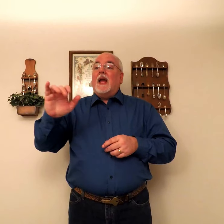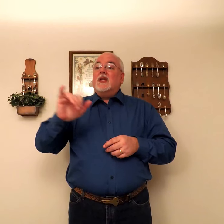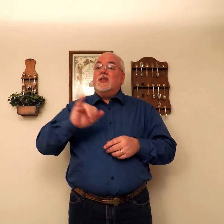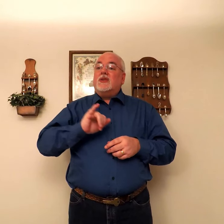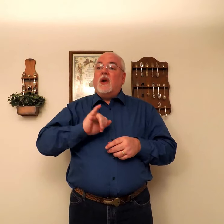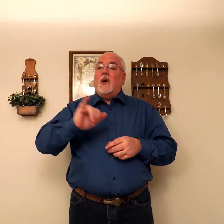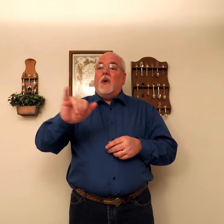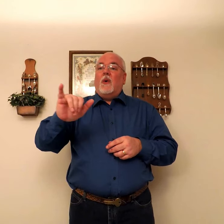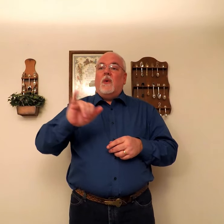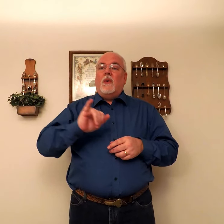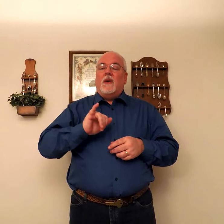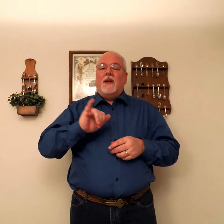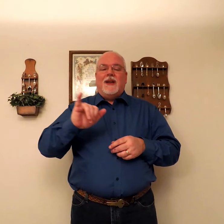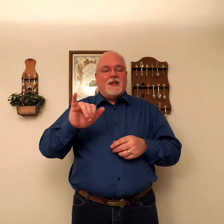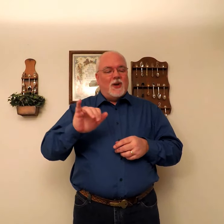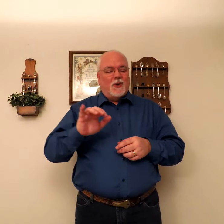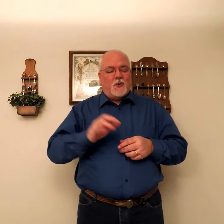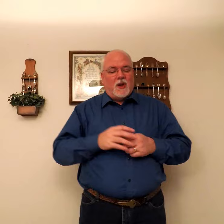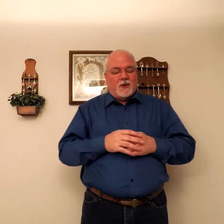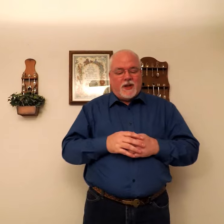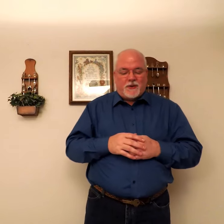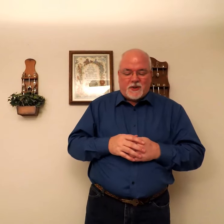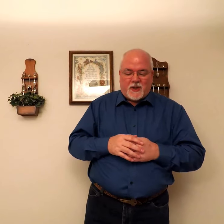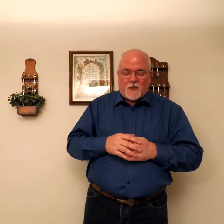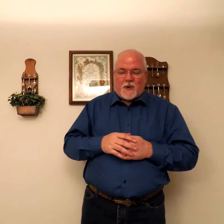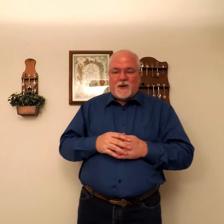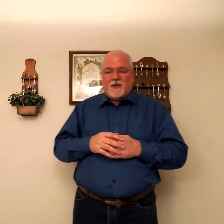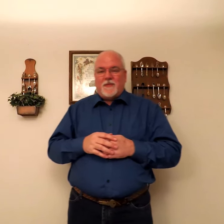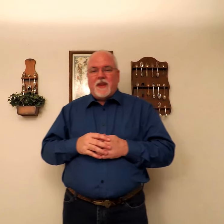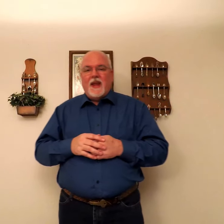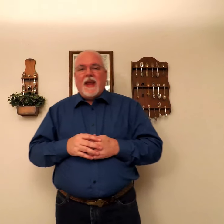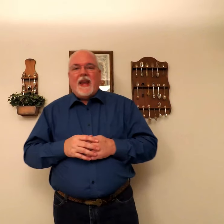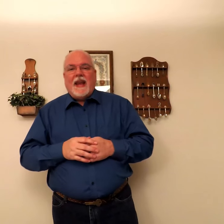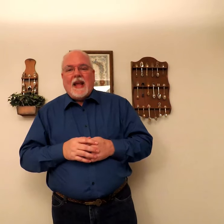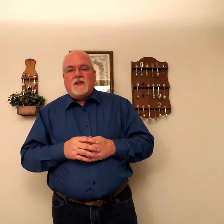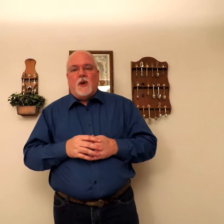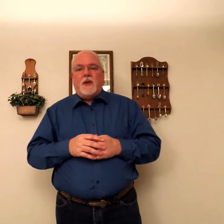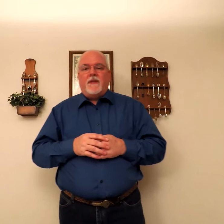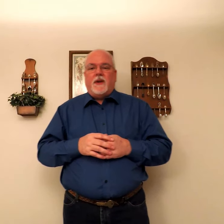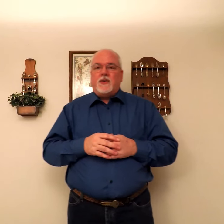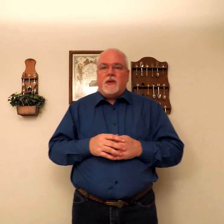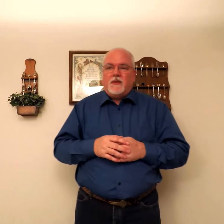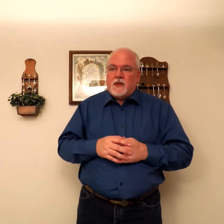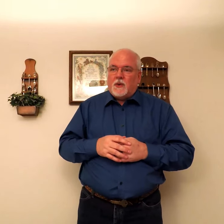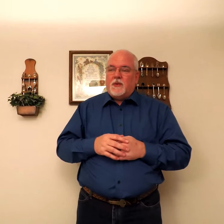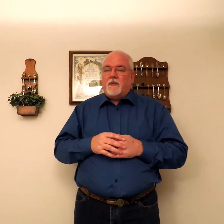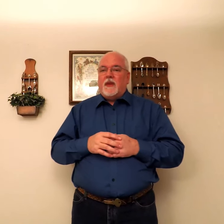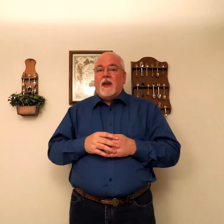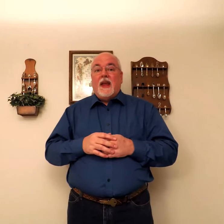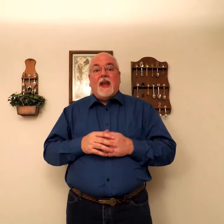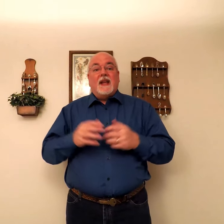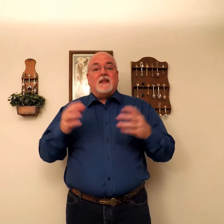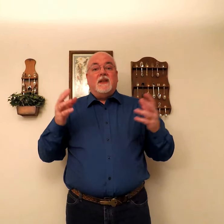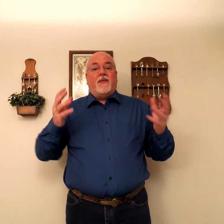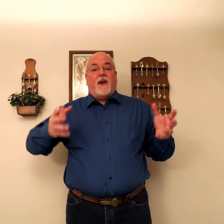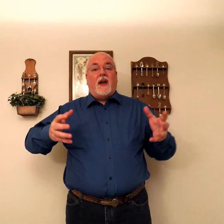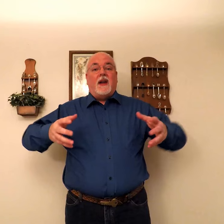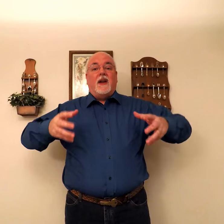So, so is one of those interesting words. It has no definition of its own. It's defined